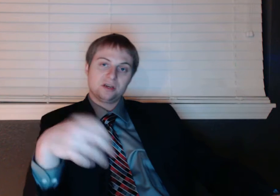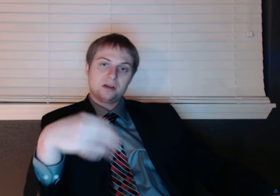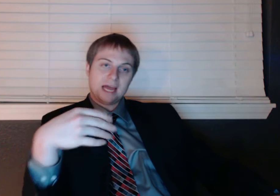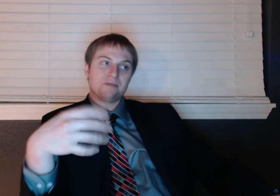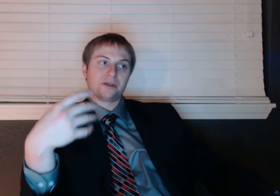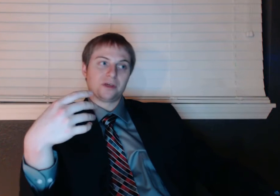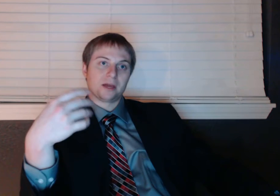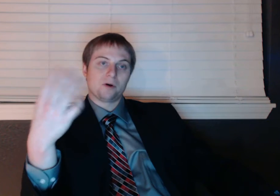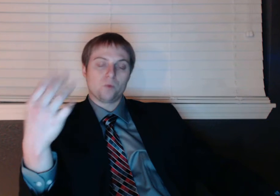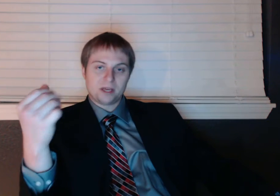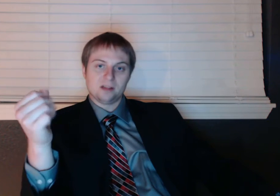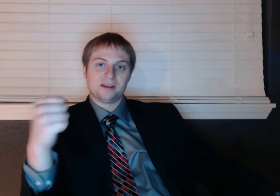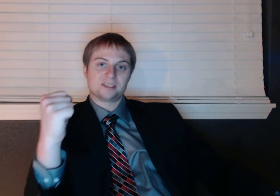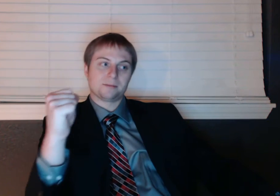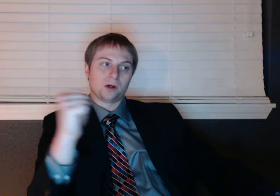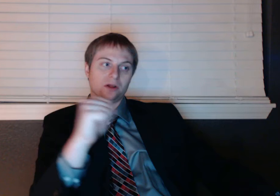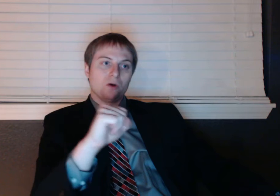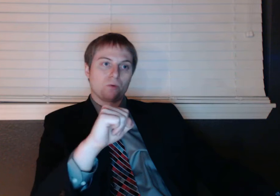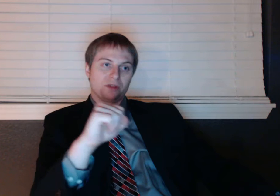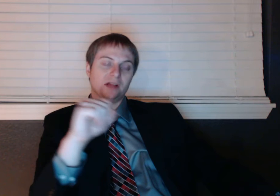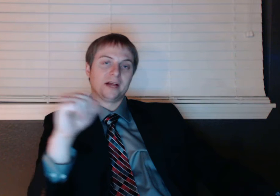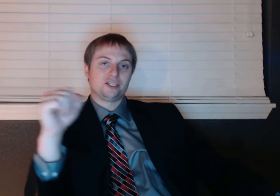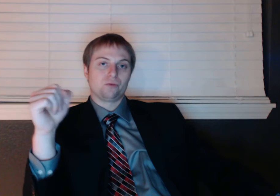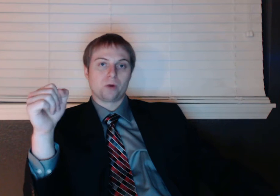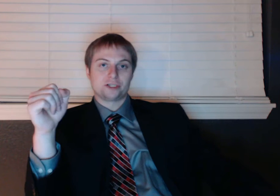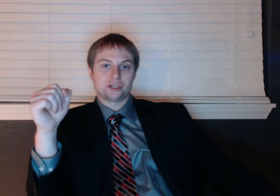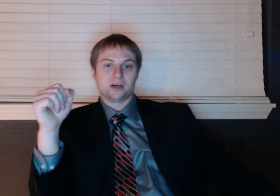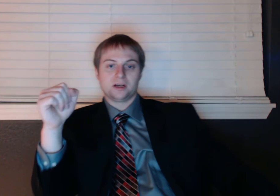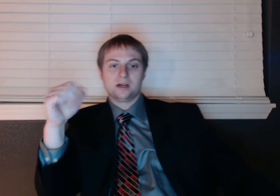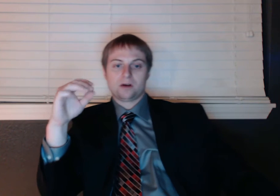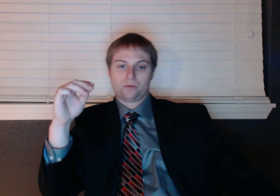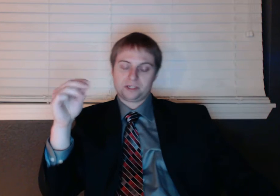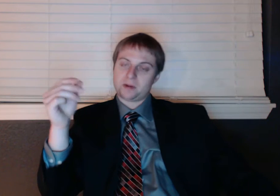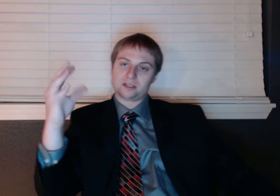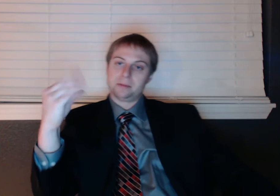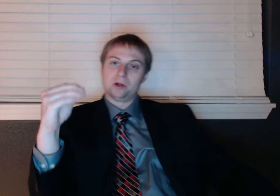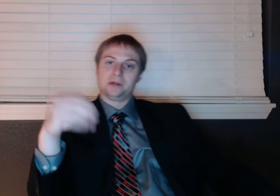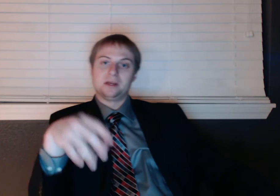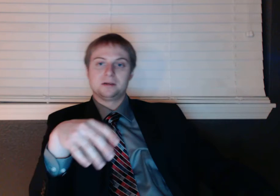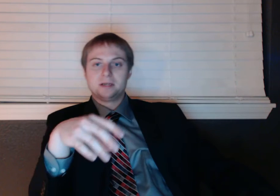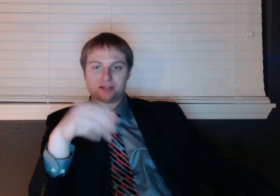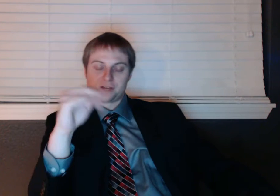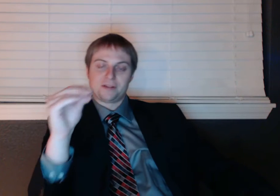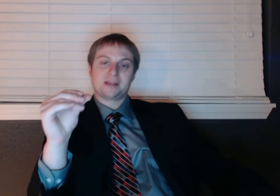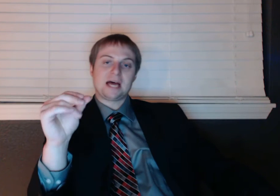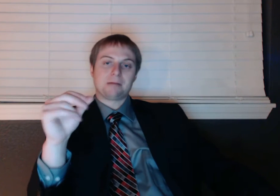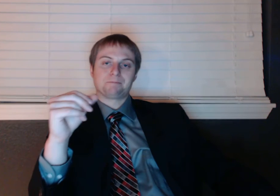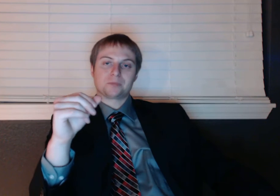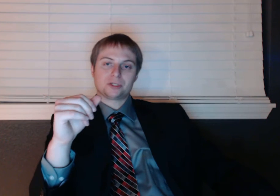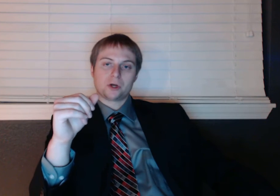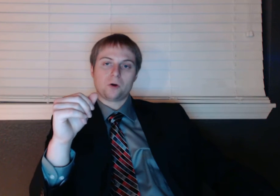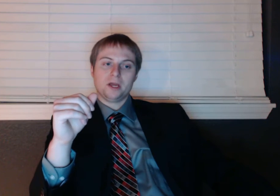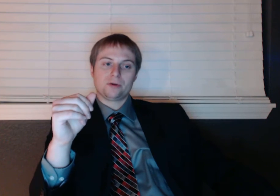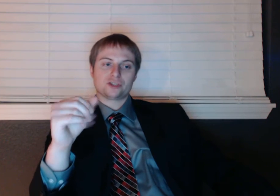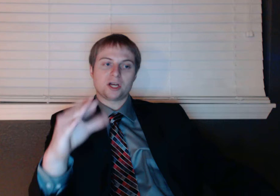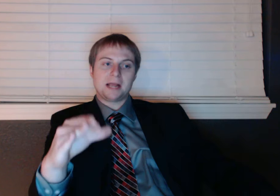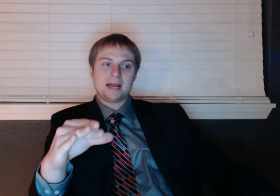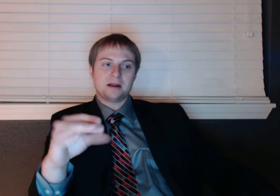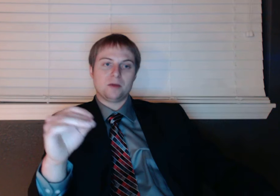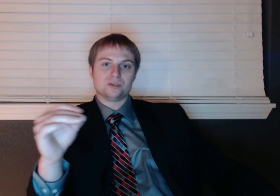everything about WikiLeaks, about the alleged Russia responsibility, stuff like that. So, either Sean Hannity